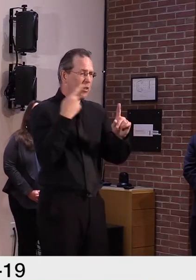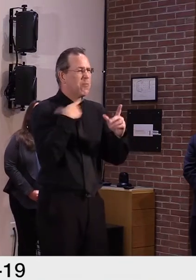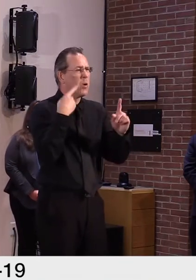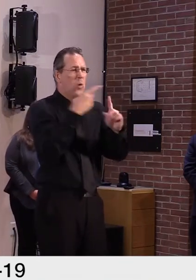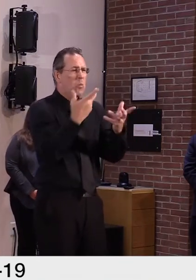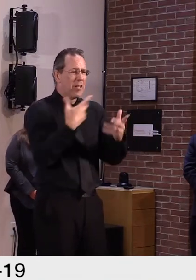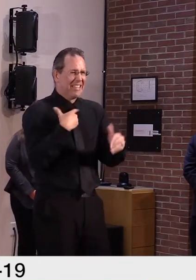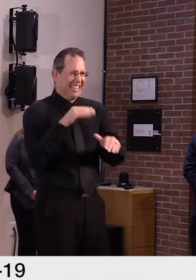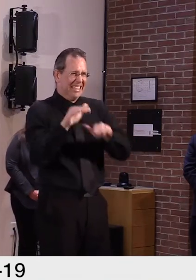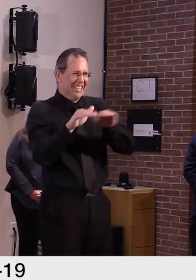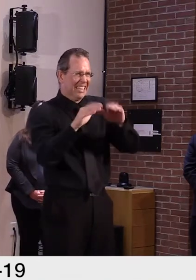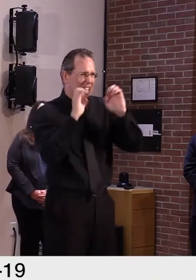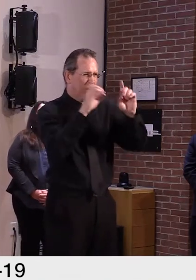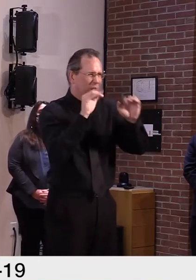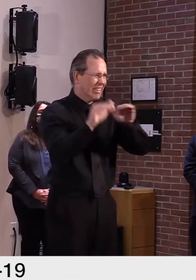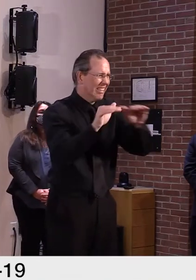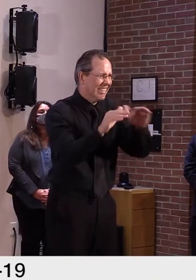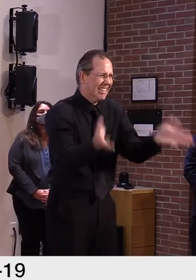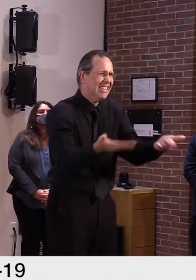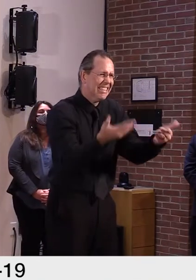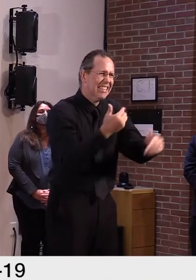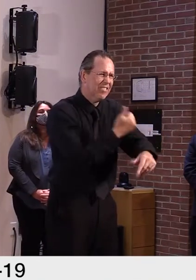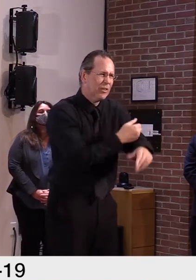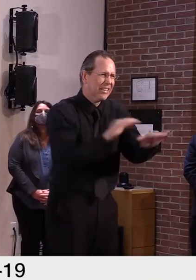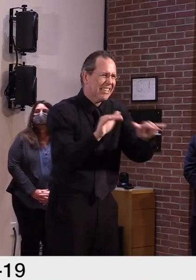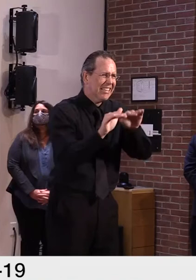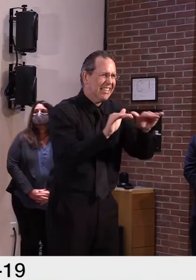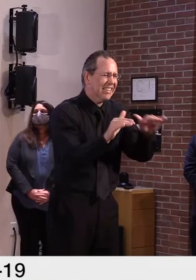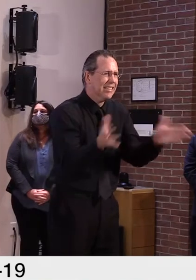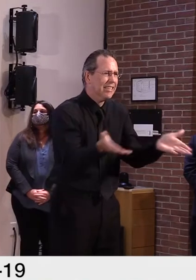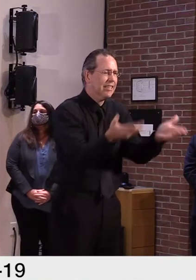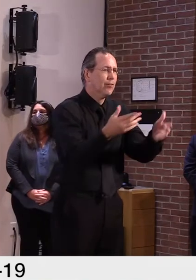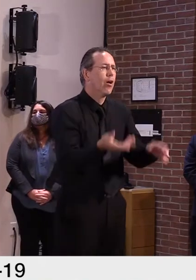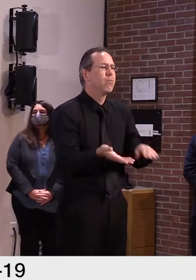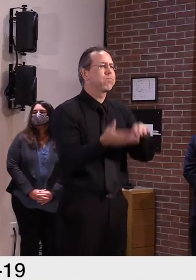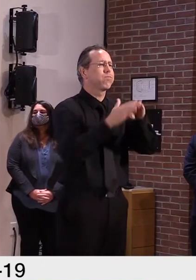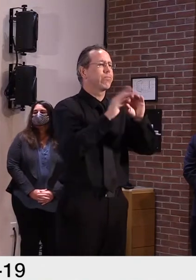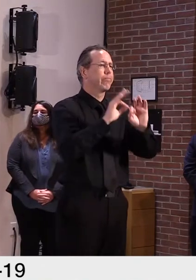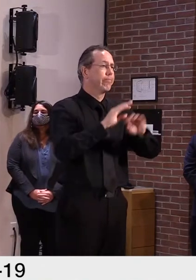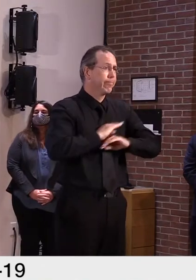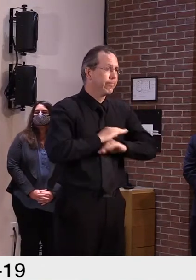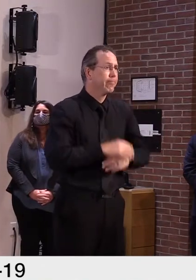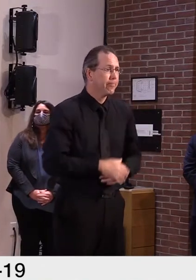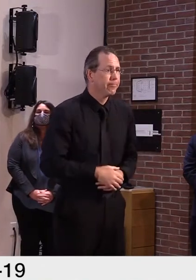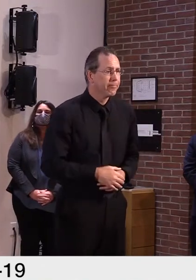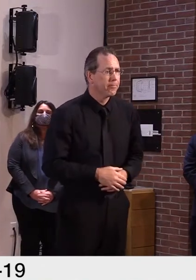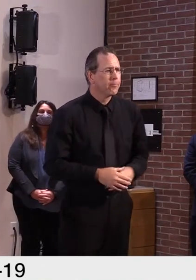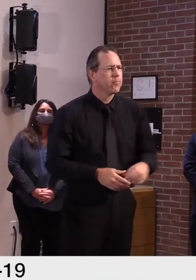Great. And briefly, Governor Scott, are you going to be voting for Joe Biden in November?